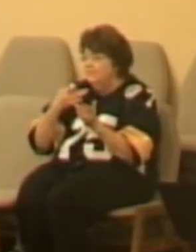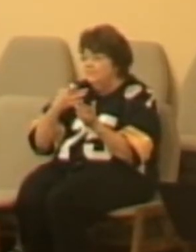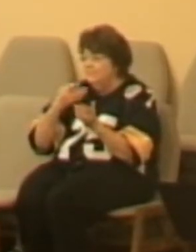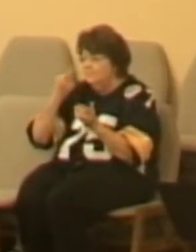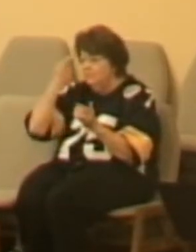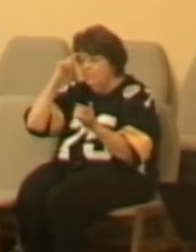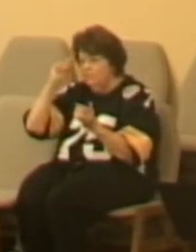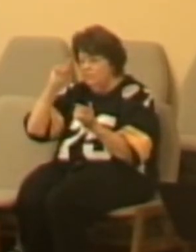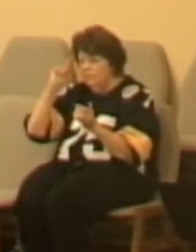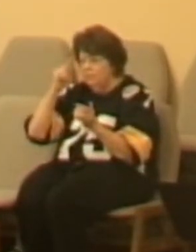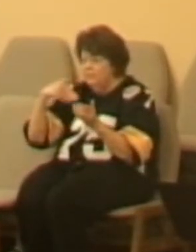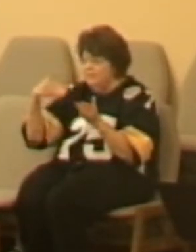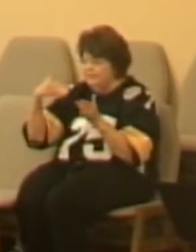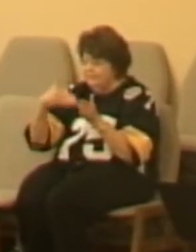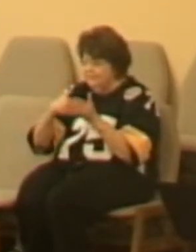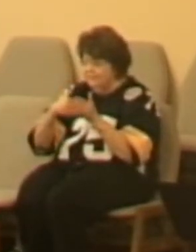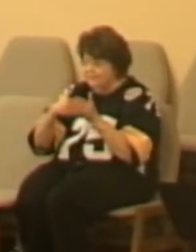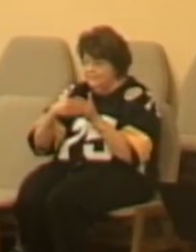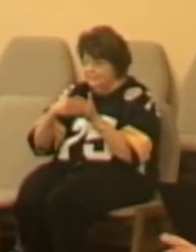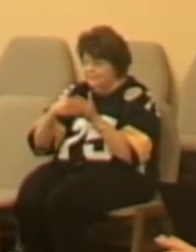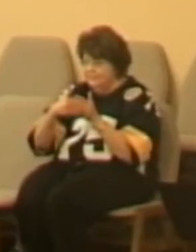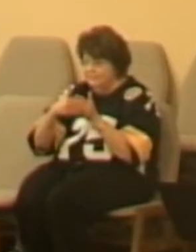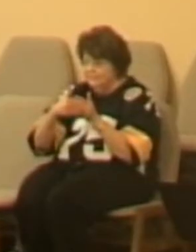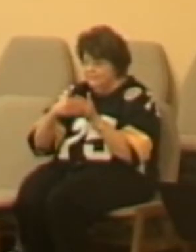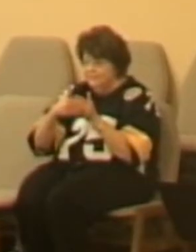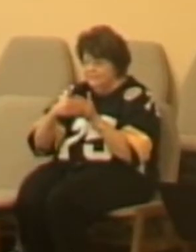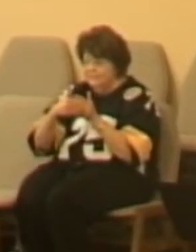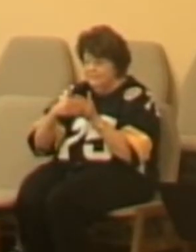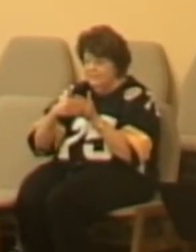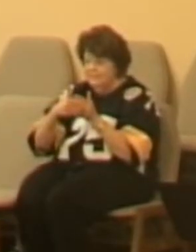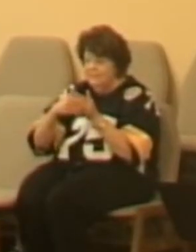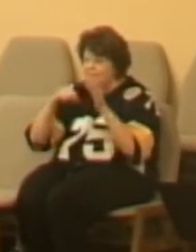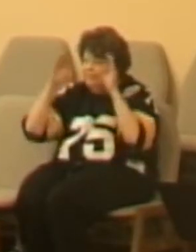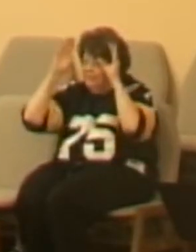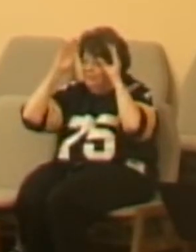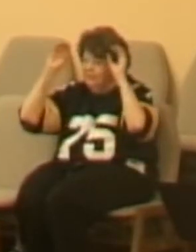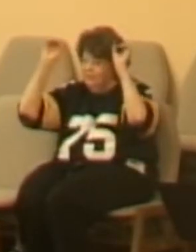really believe that the nation went dark on Friday.